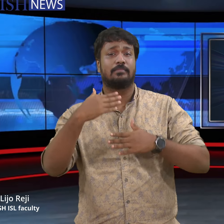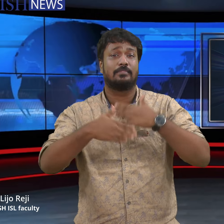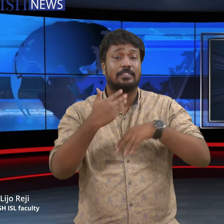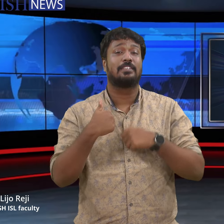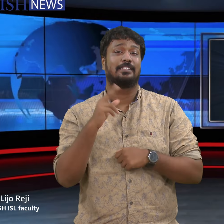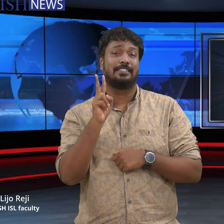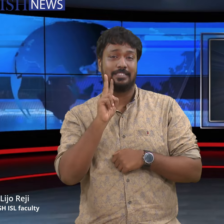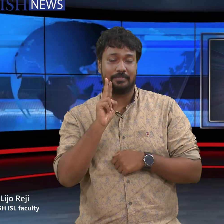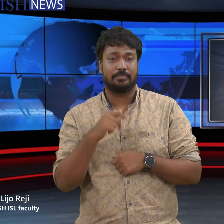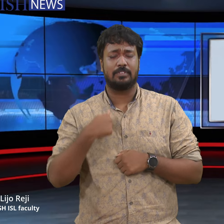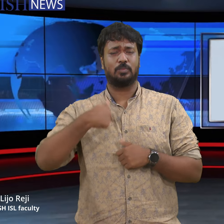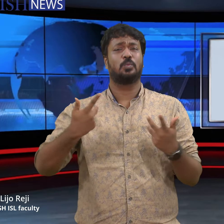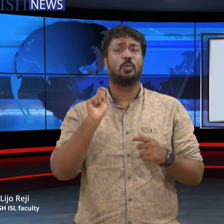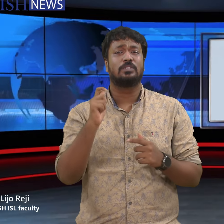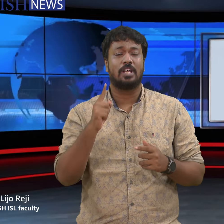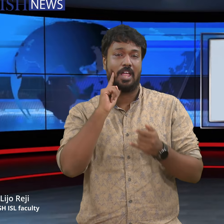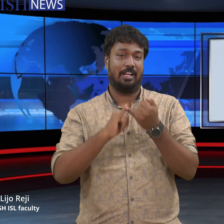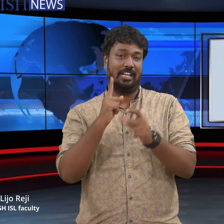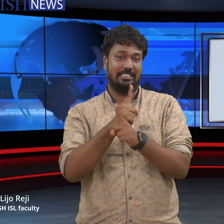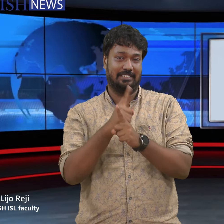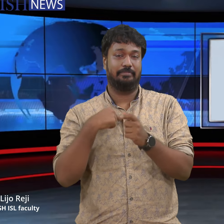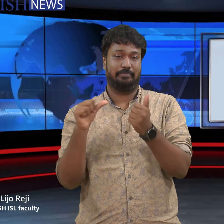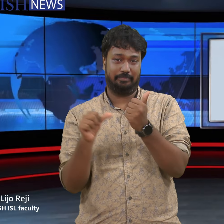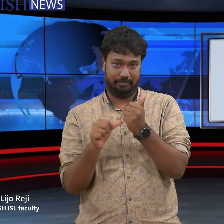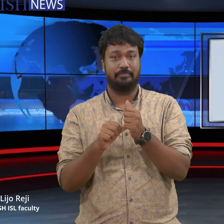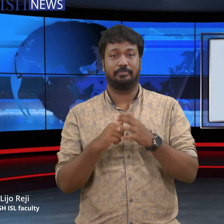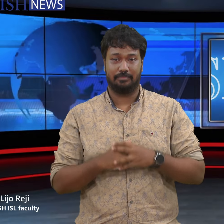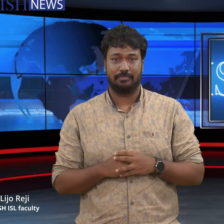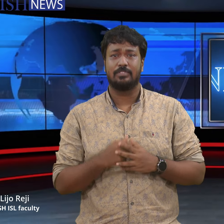along with Ms. Sylvie Maximena, NISH Faculty. See you again next week. Thank you.